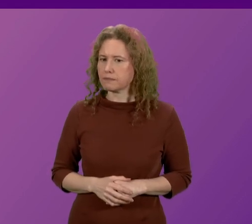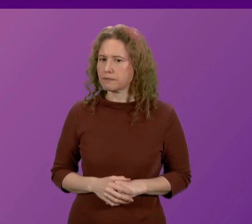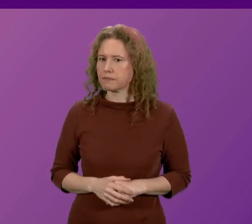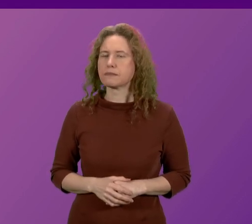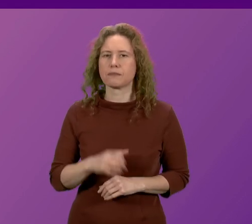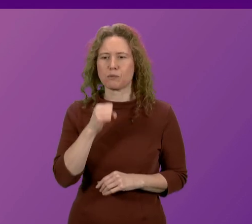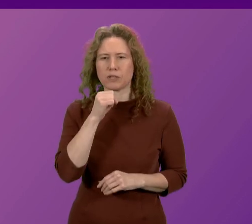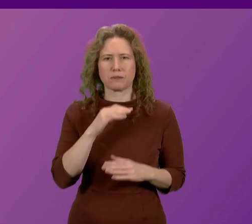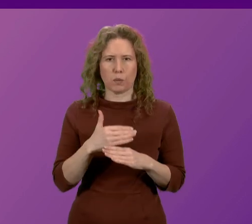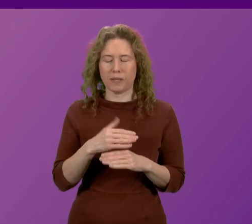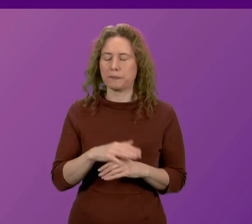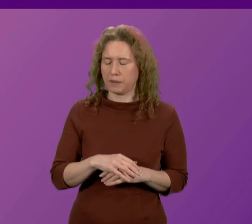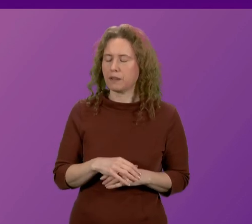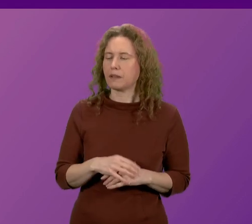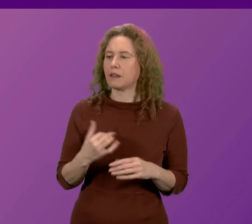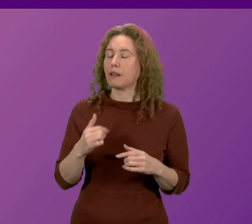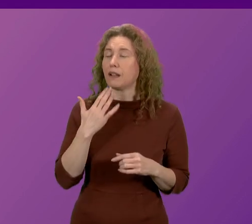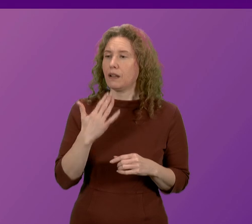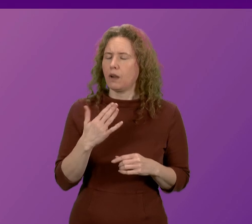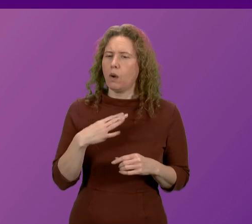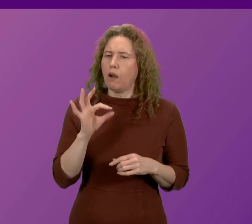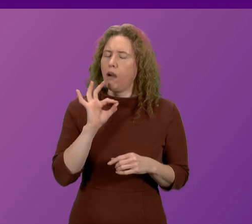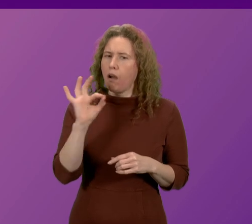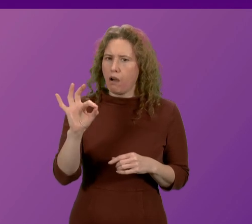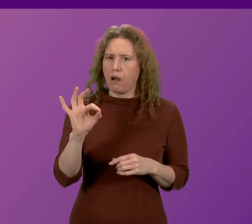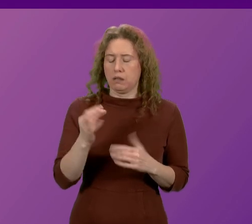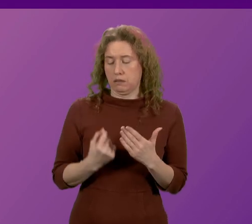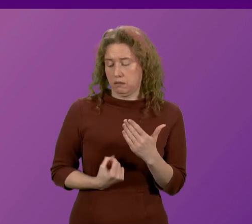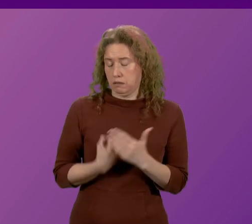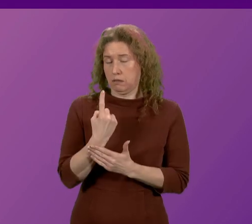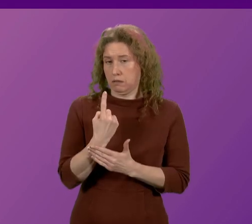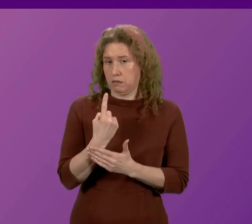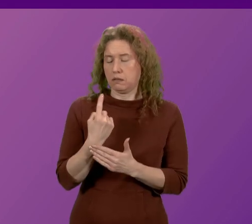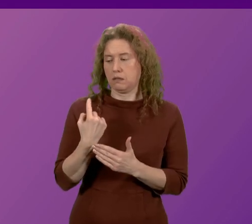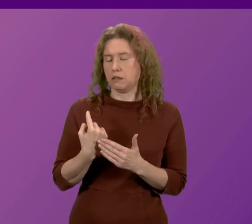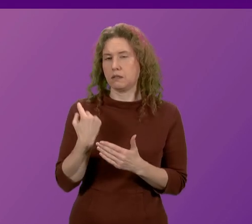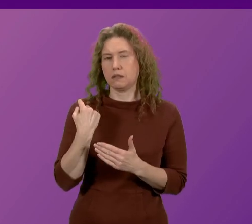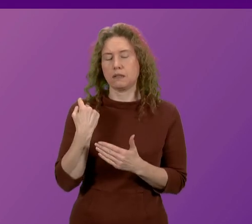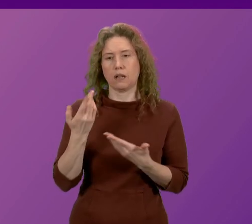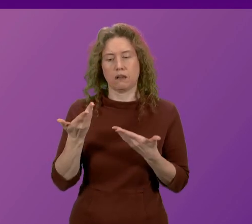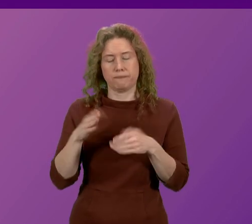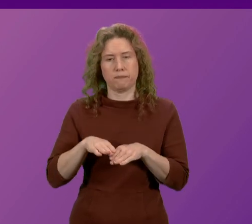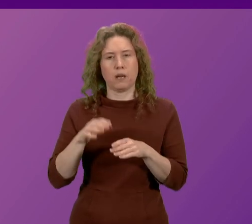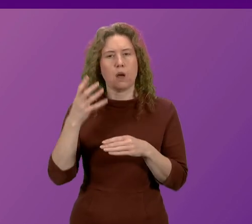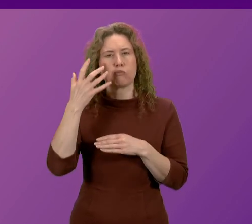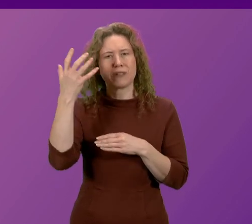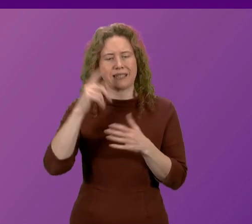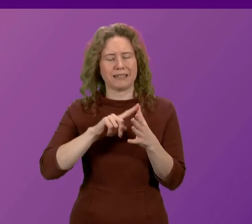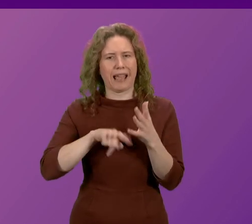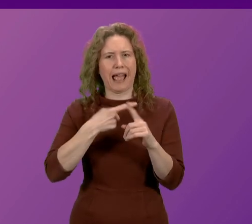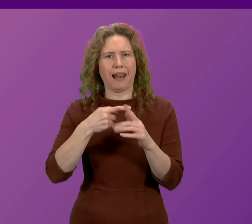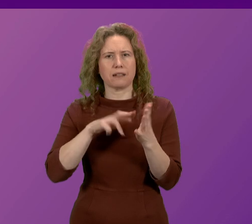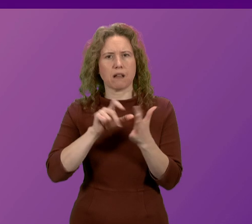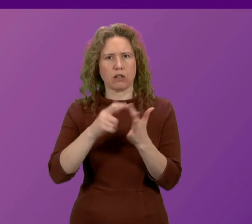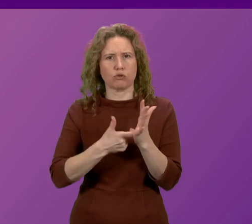Thank you, Presiding Officer. To ask the First Minister in the light of the disruption arising from the closure of the Princess Alexandra Eye Pavilion